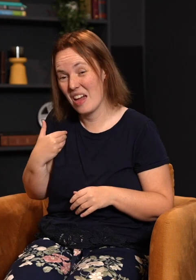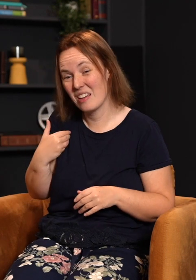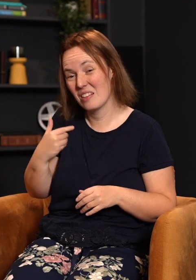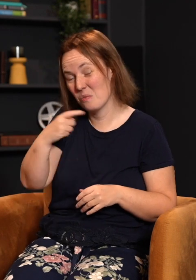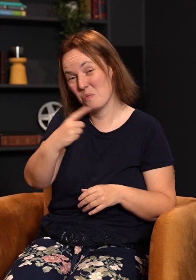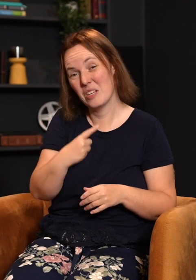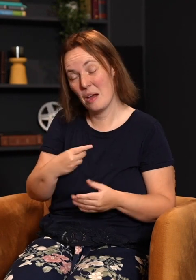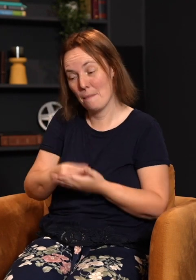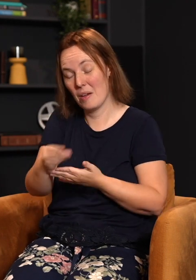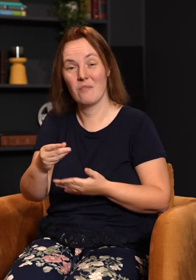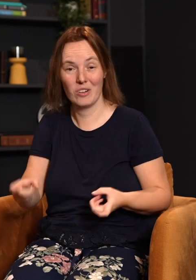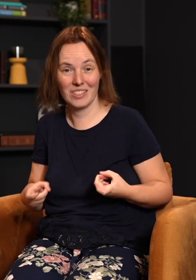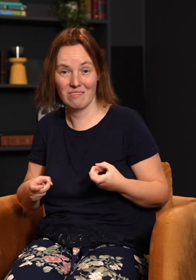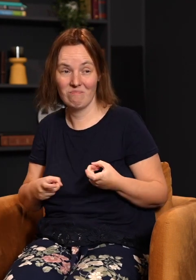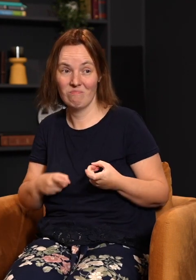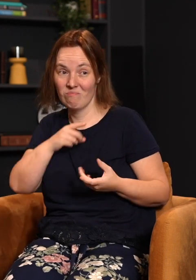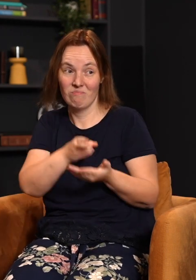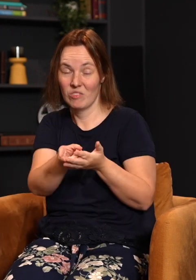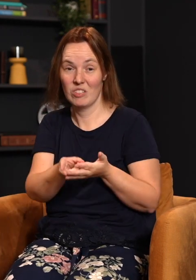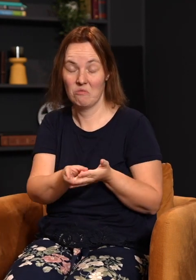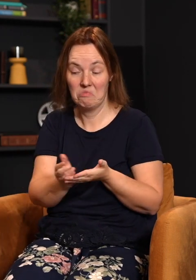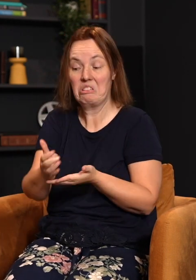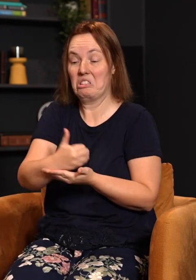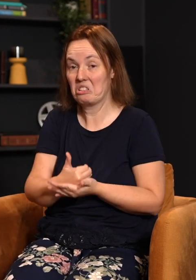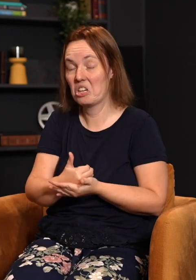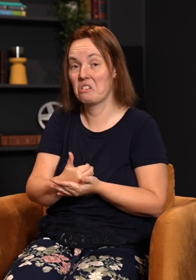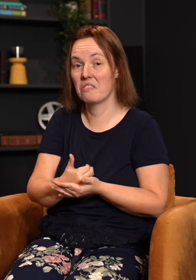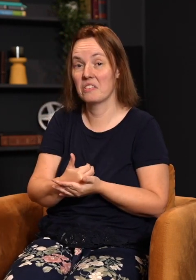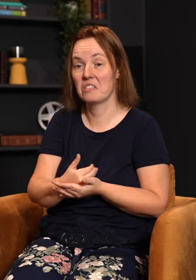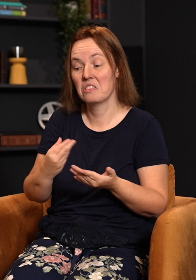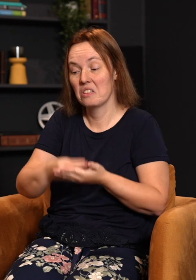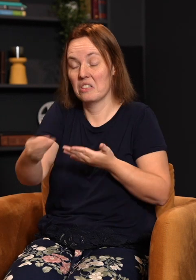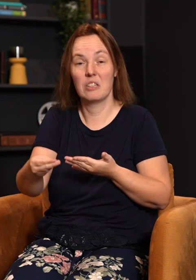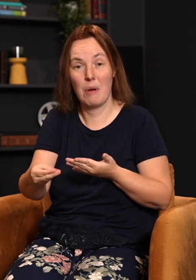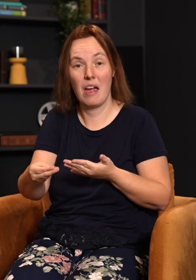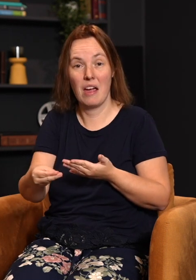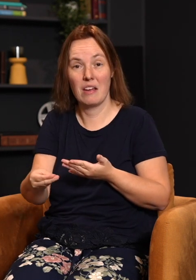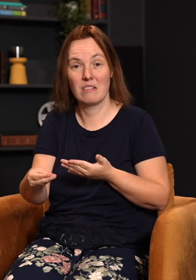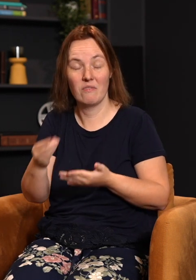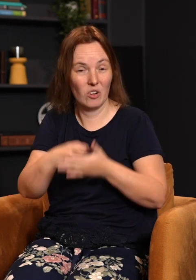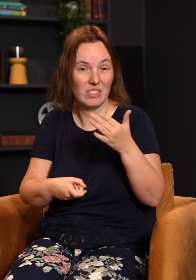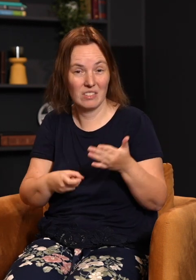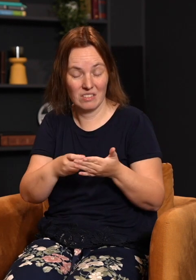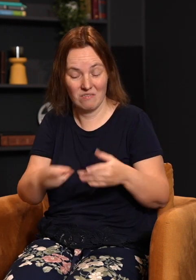the reality is, we deserve to. We're not like, you know, good guys who got a bad rap. No, we are guilty as charged.